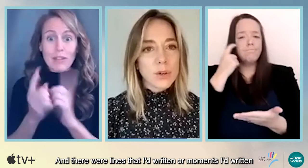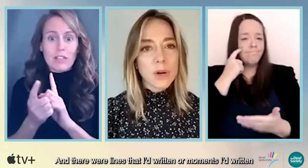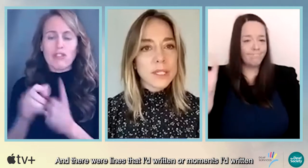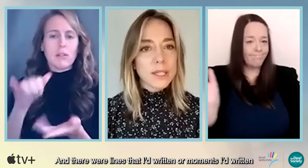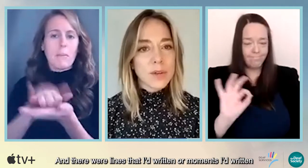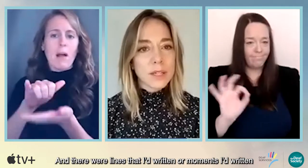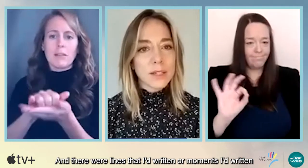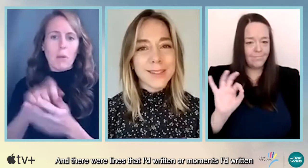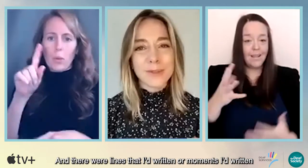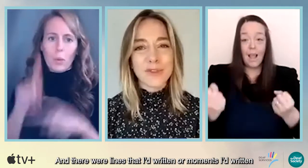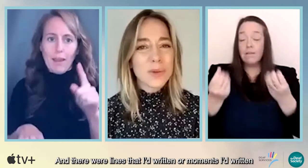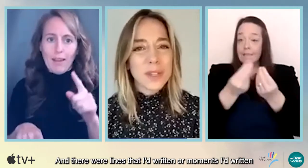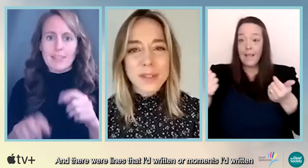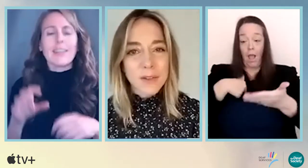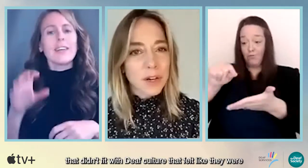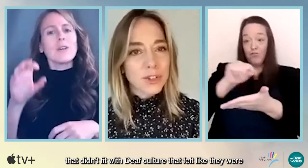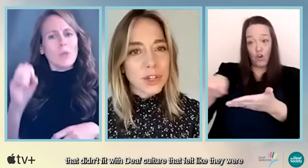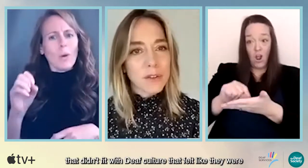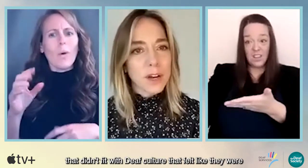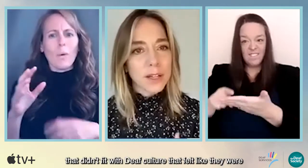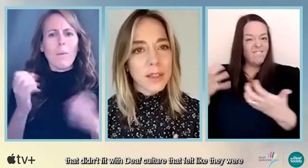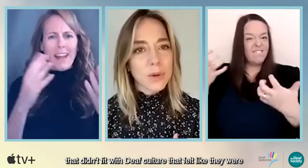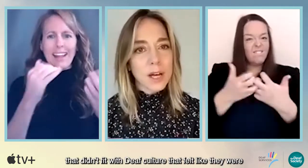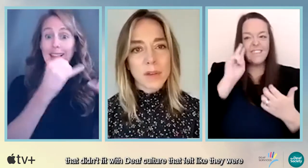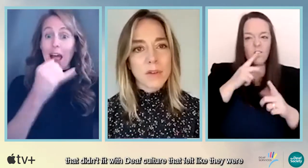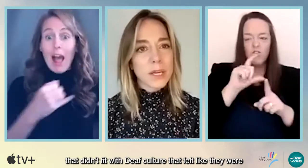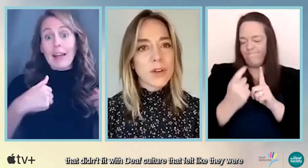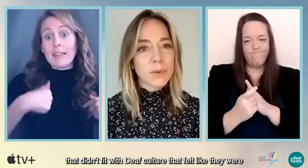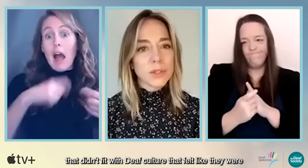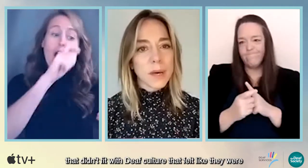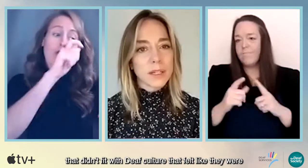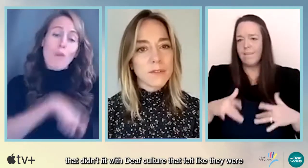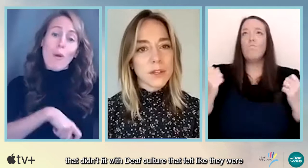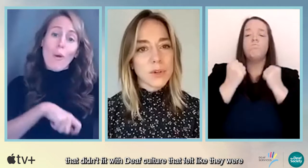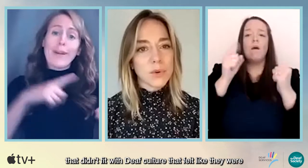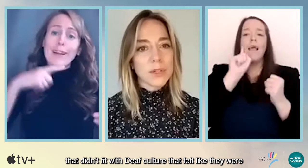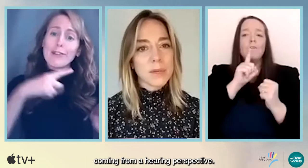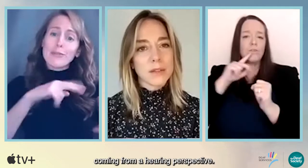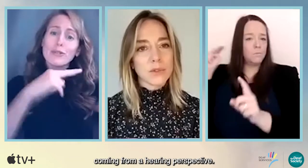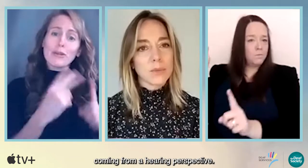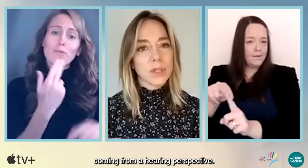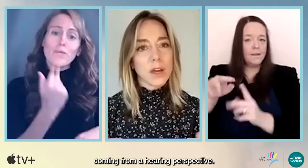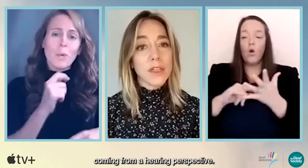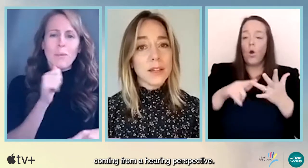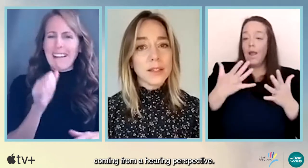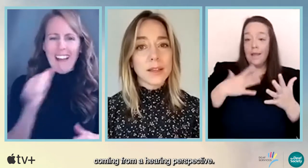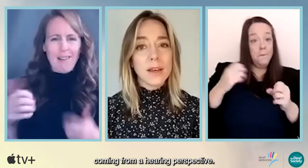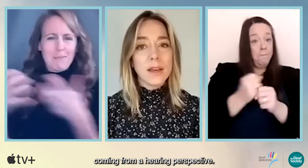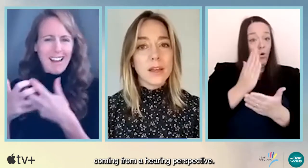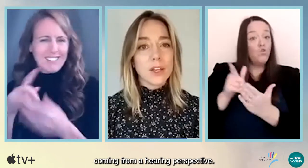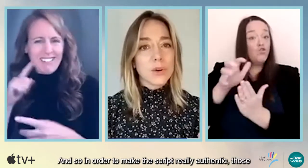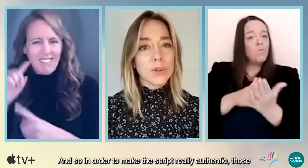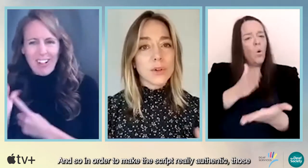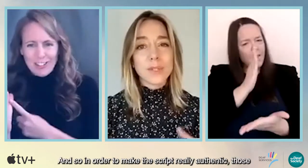I'd written or moments I'd written that didn't fit with deaf culture that felt like they were coming from a hearing perspective. so in order to make the script really authentic,